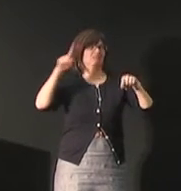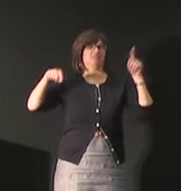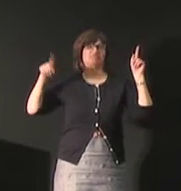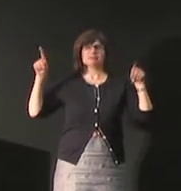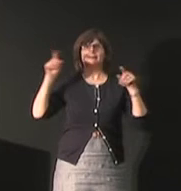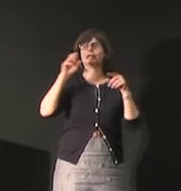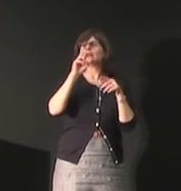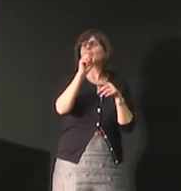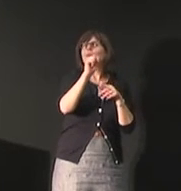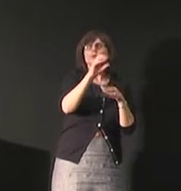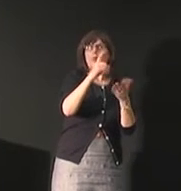many different signs